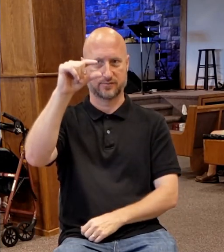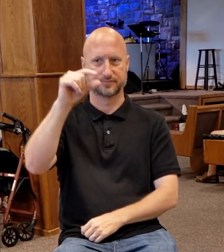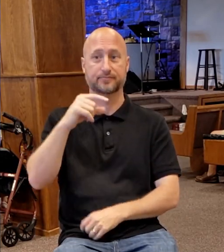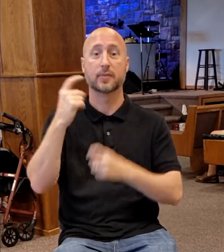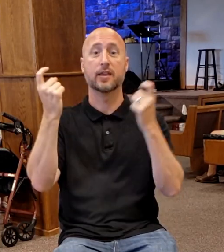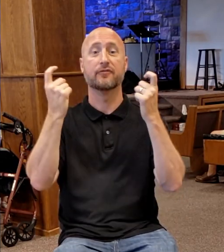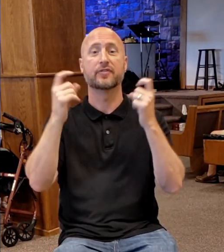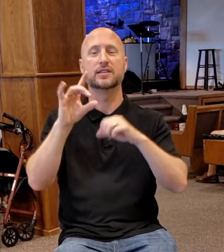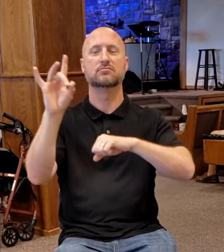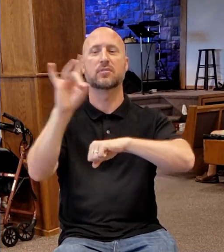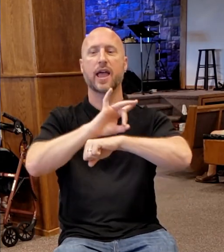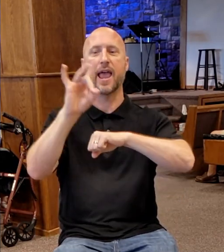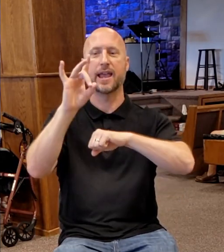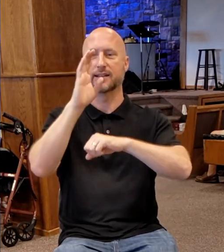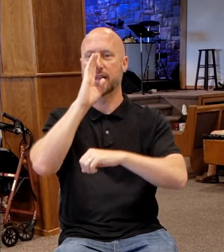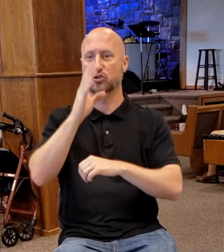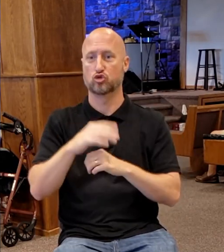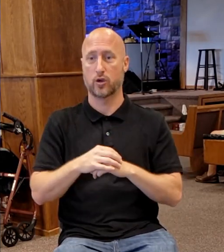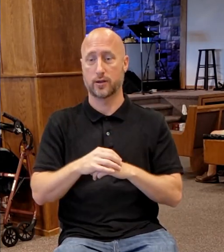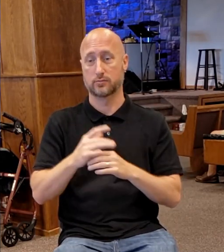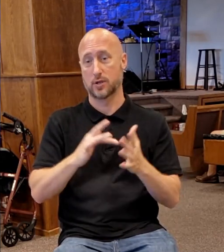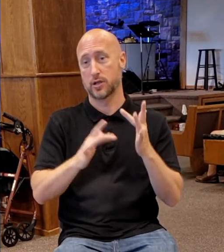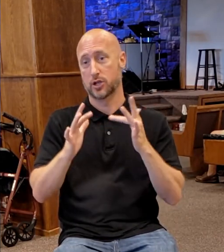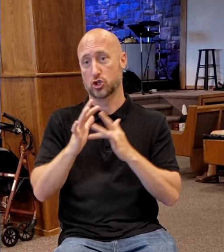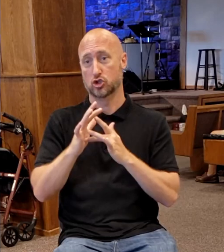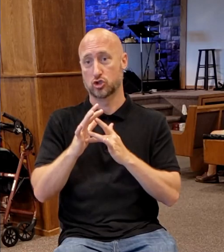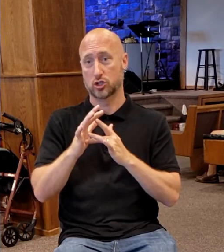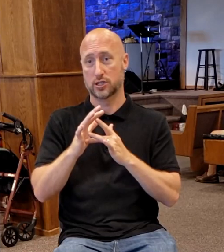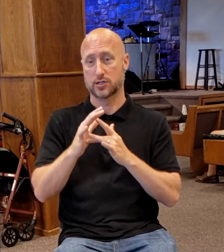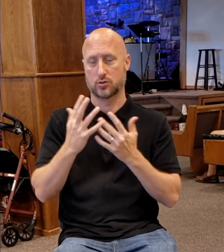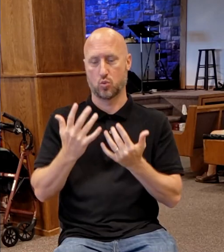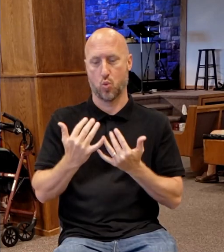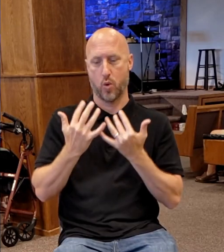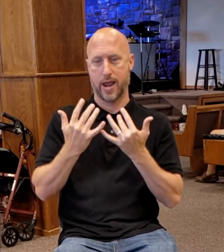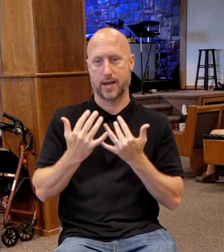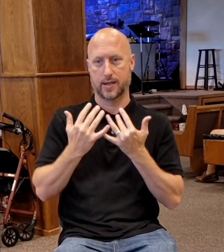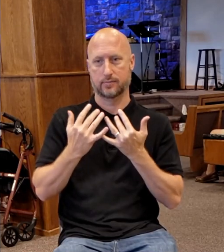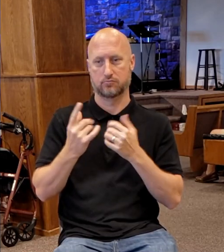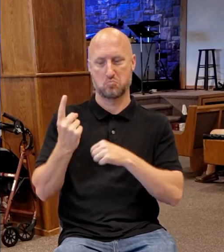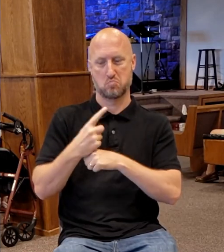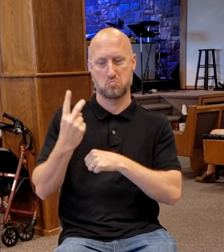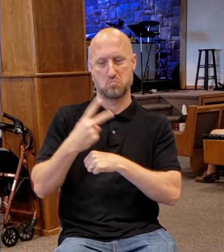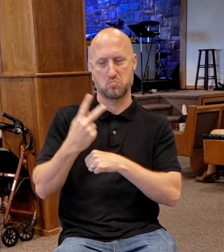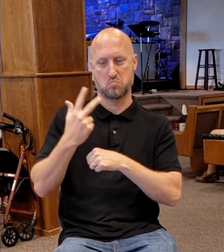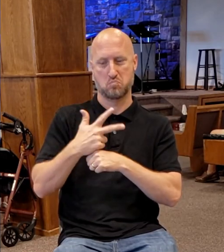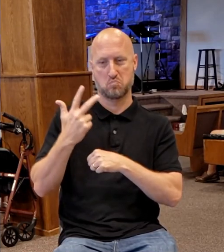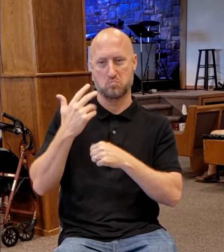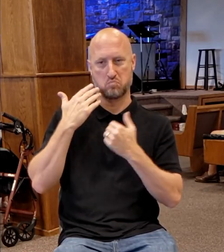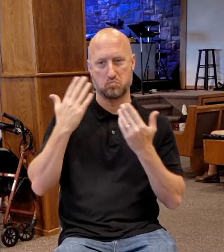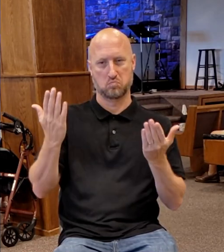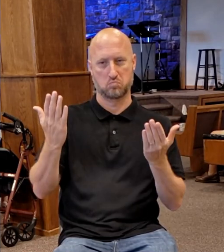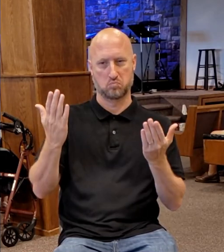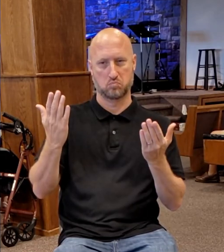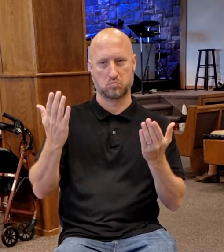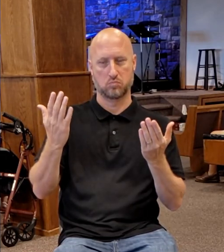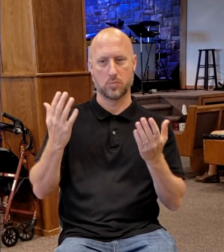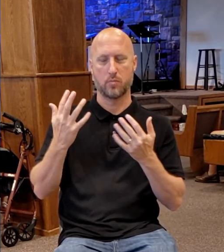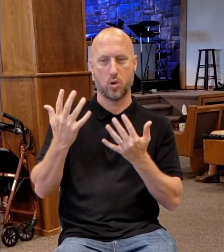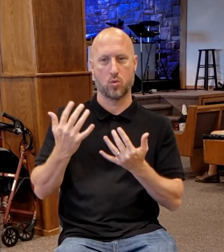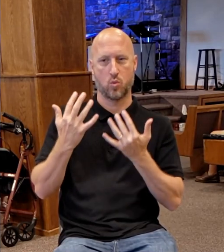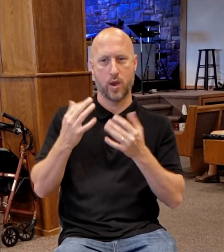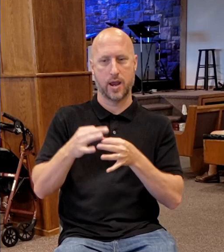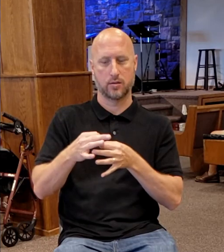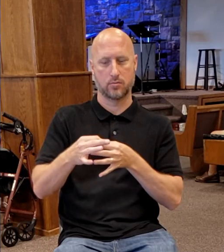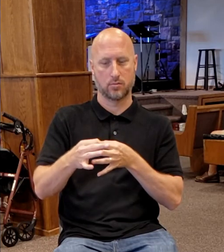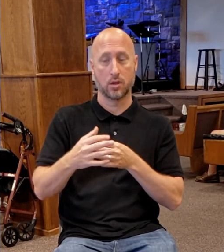before it began or at the beginning. He's waiting. He's going to come up in the midst of the feast. But when his brethren were gone